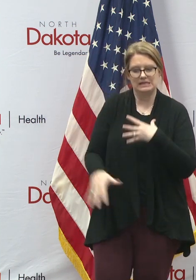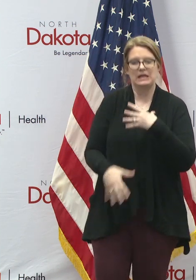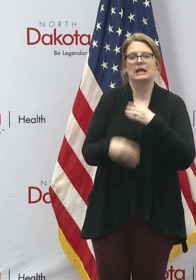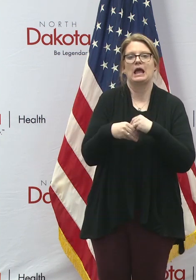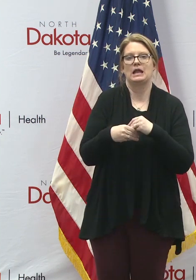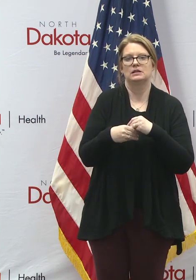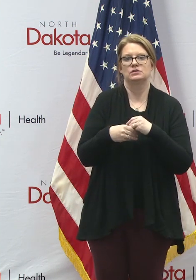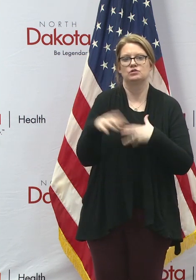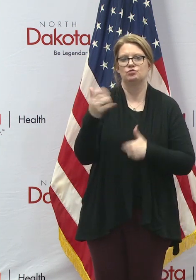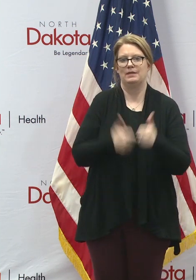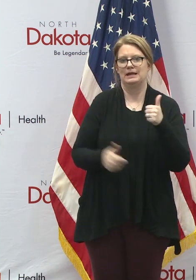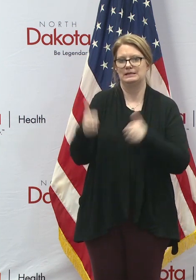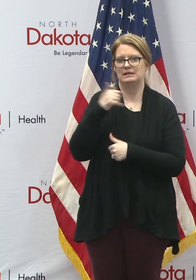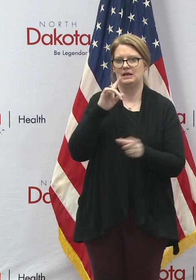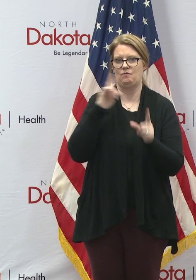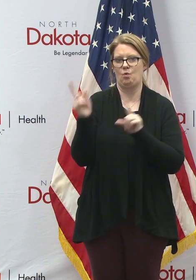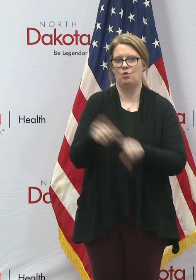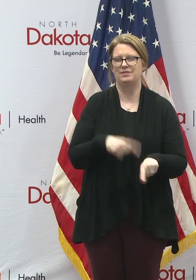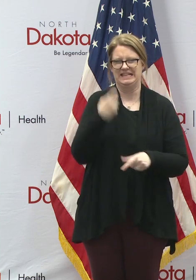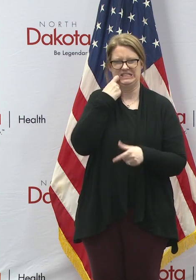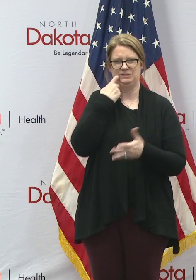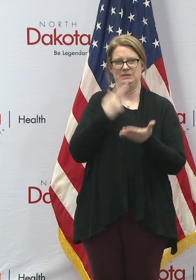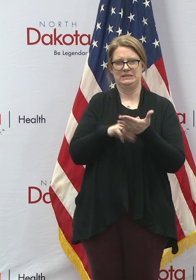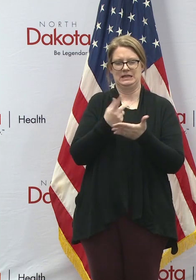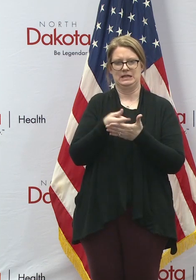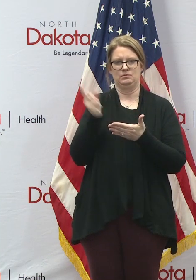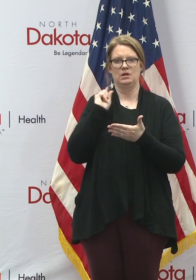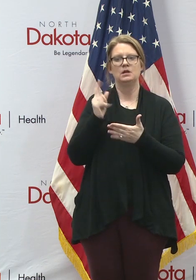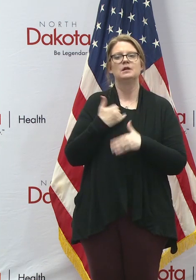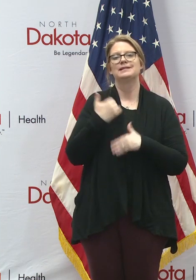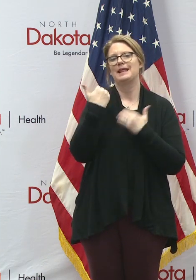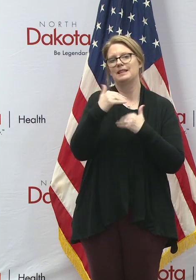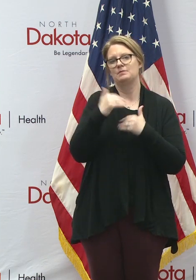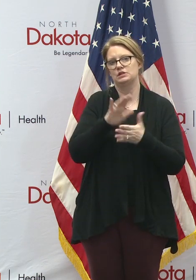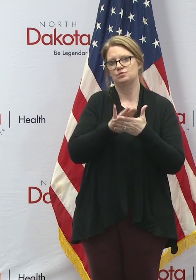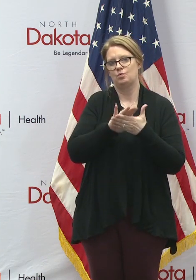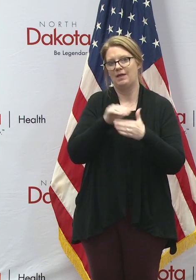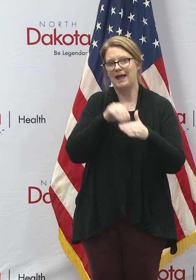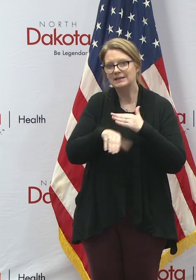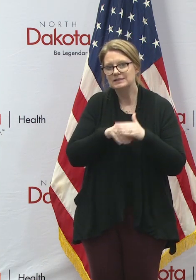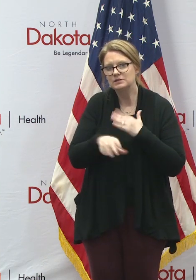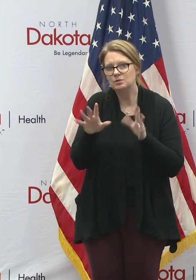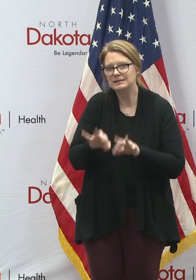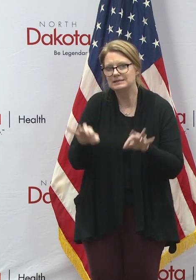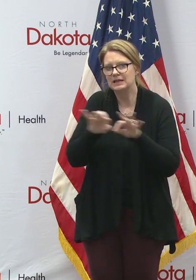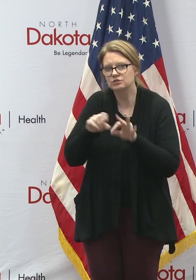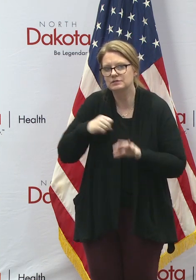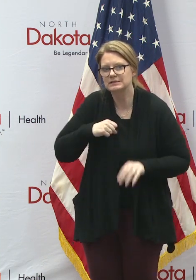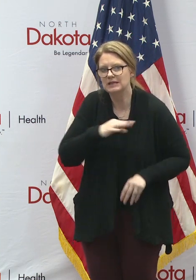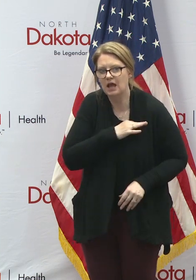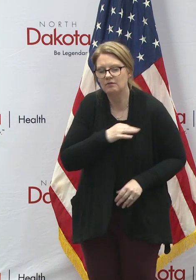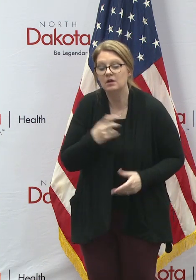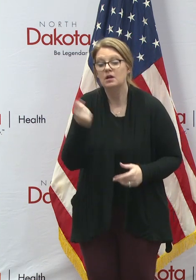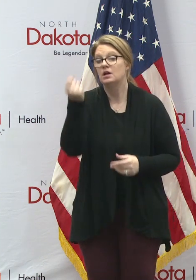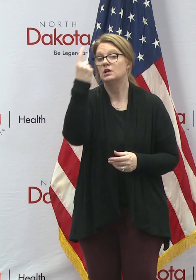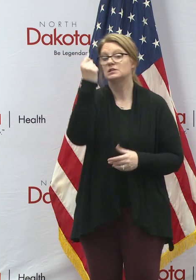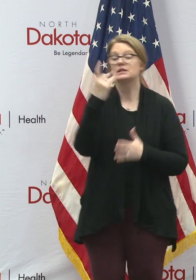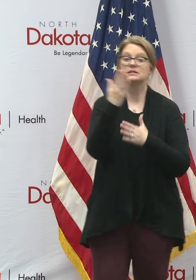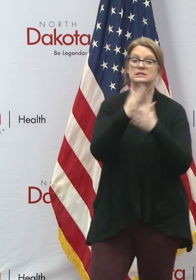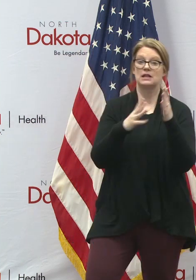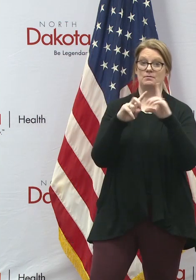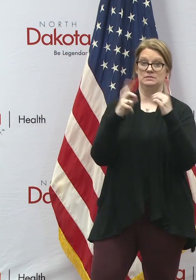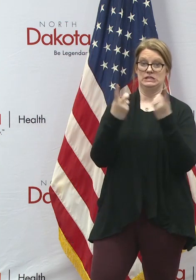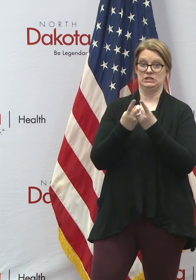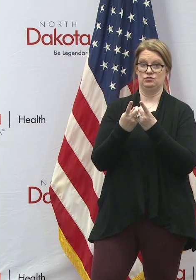signed last week that limited school access to essential staff only. Some districts are already planning to do